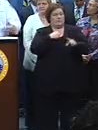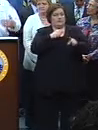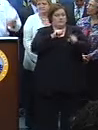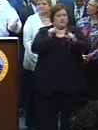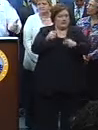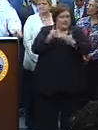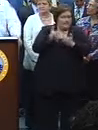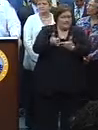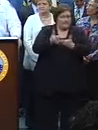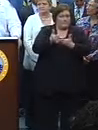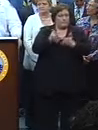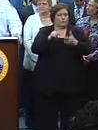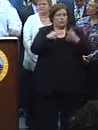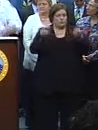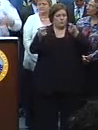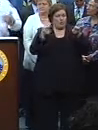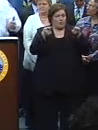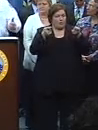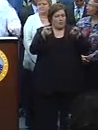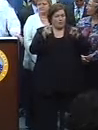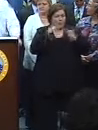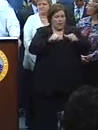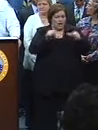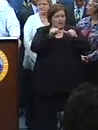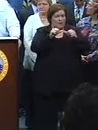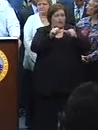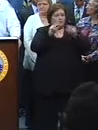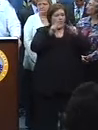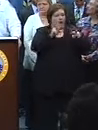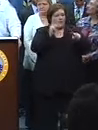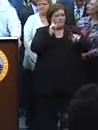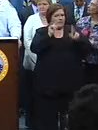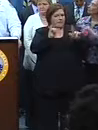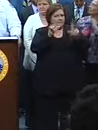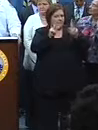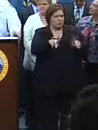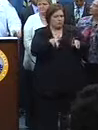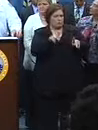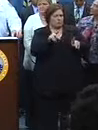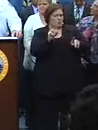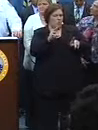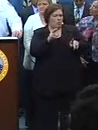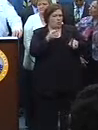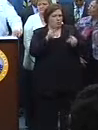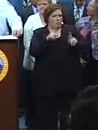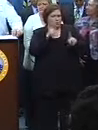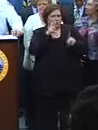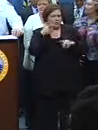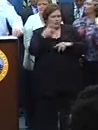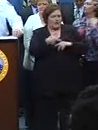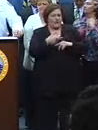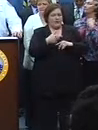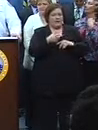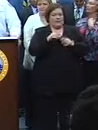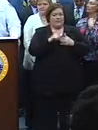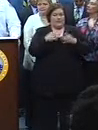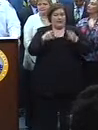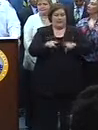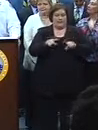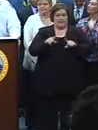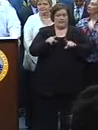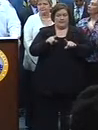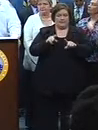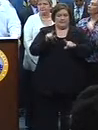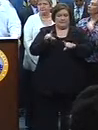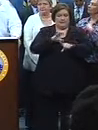aid, two, responding to control the scene, three, responding to look for a perpetrator or perpetrators. Our mounted unit happened to be at the corner of Bourbon and